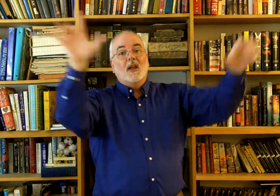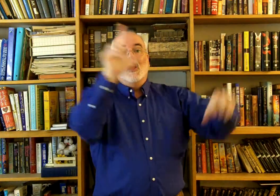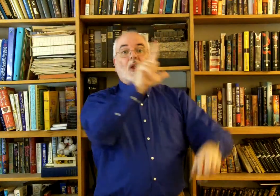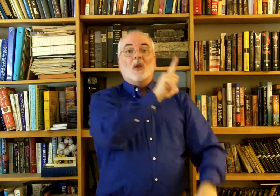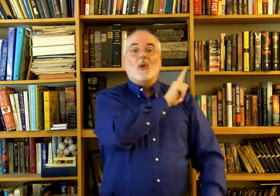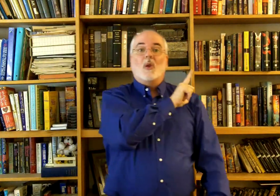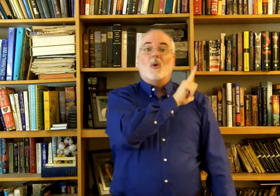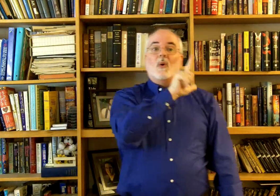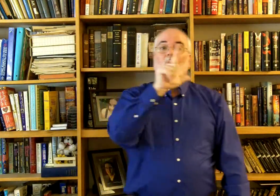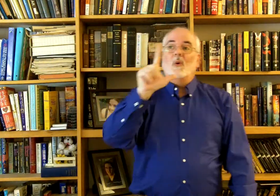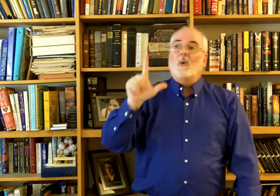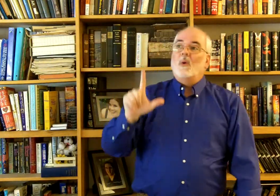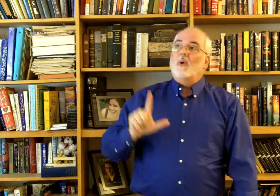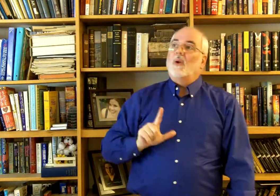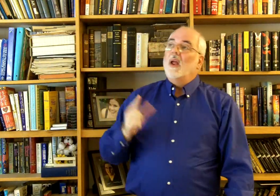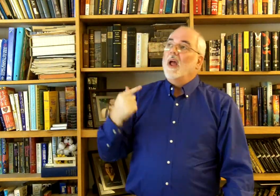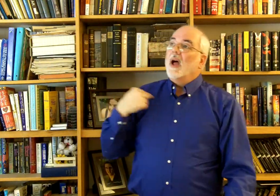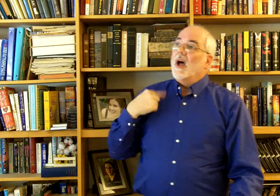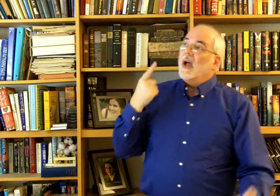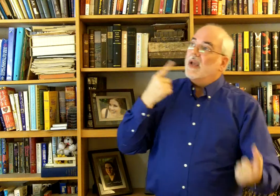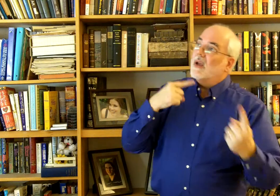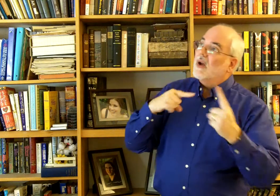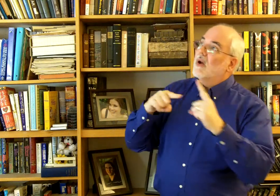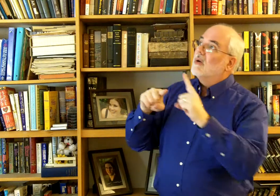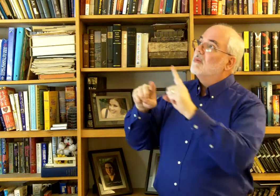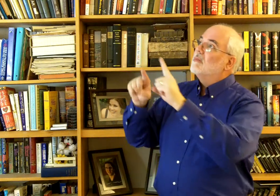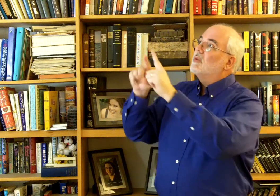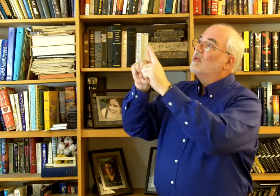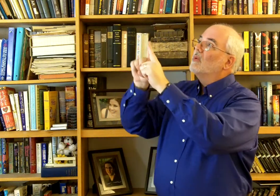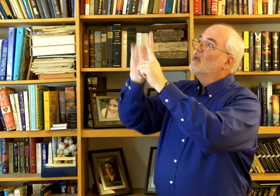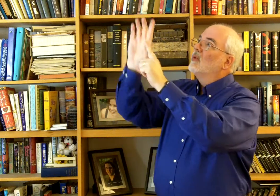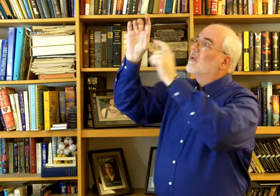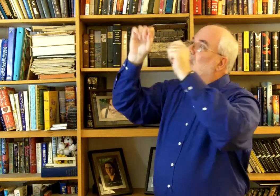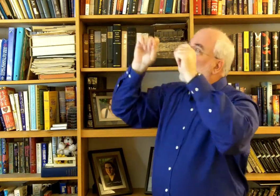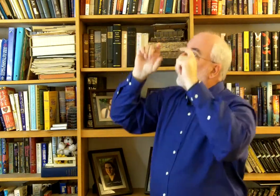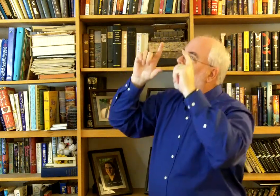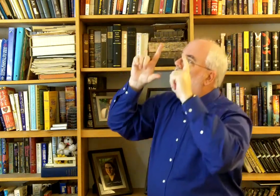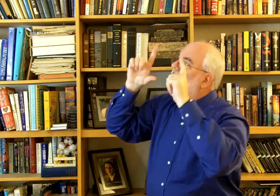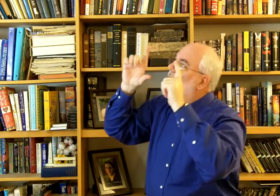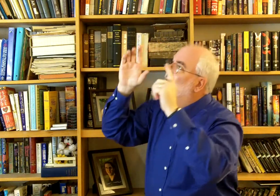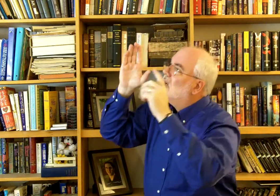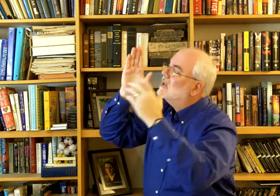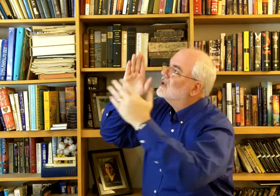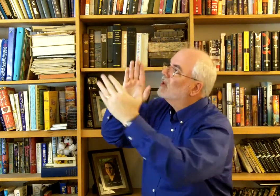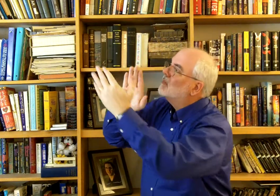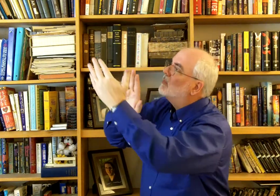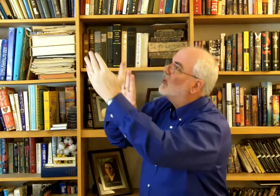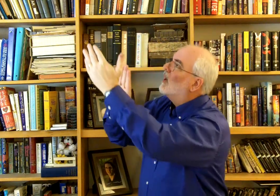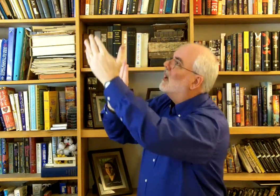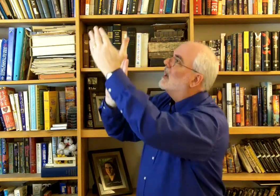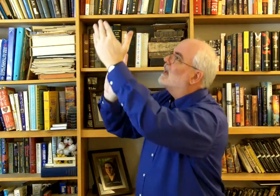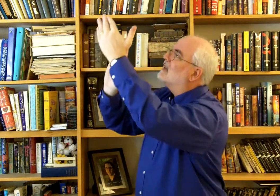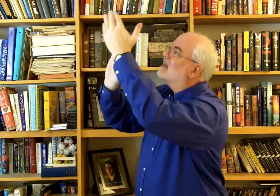Lord I come Into your awesome presence